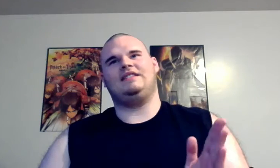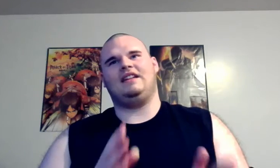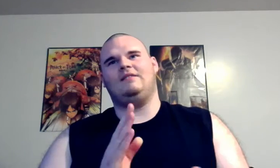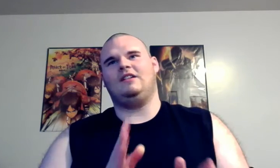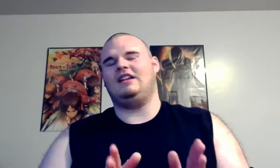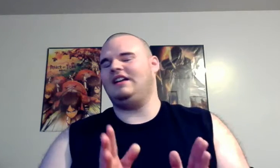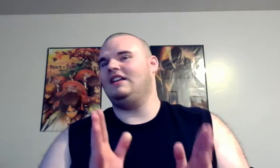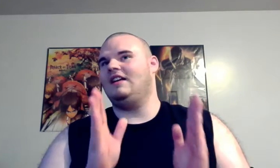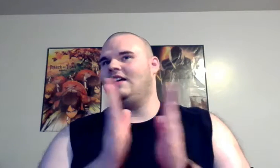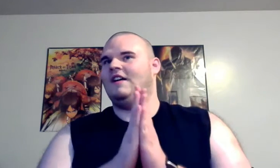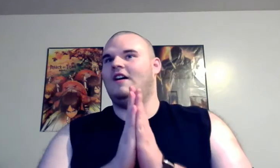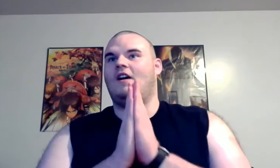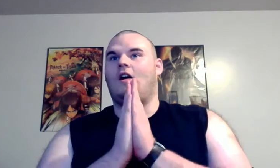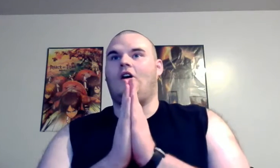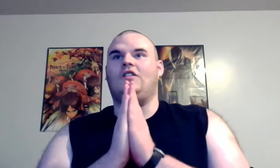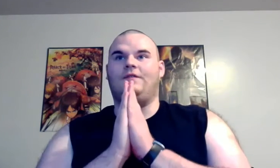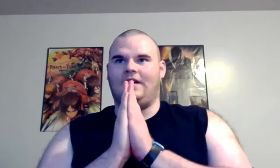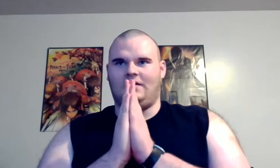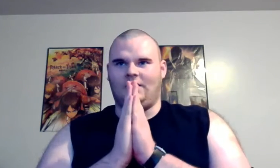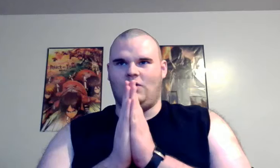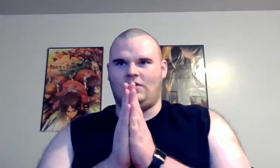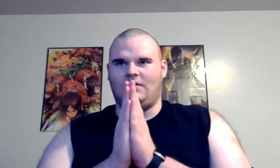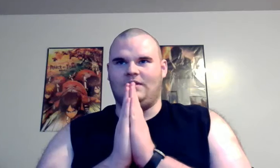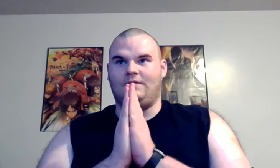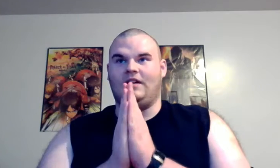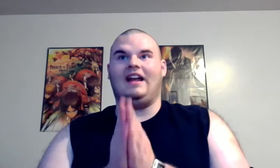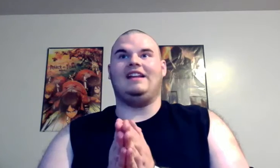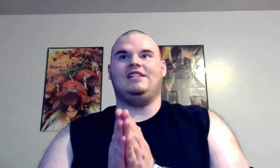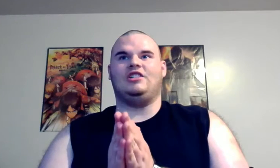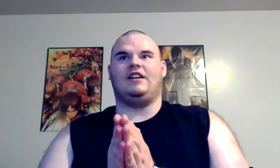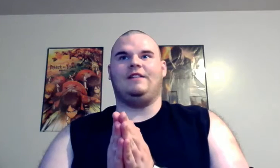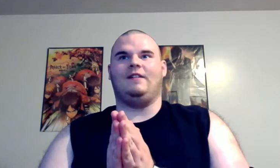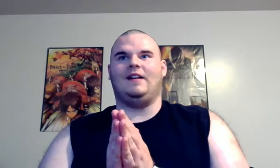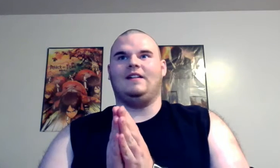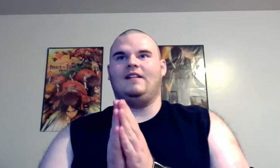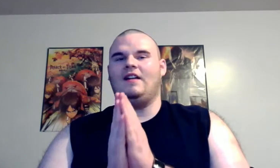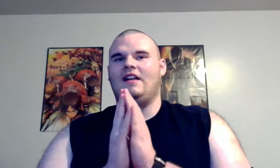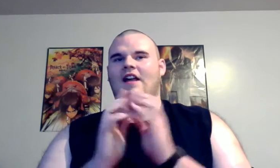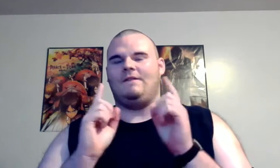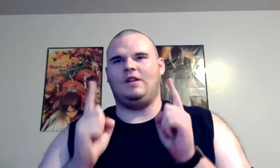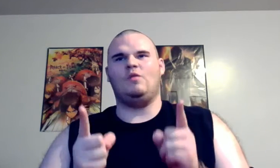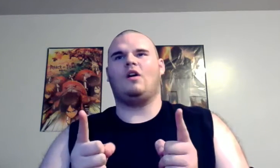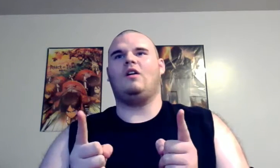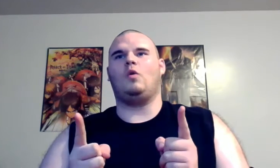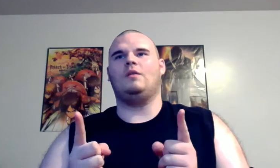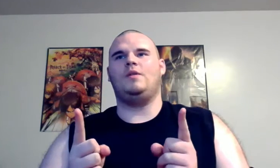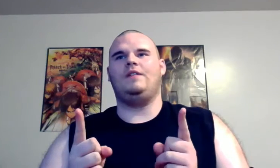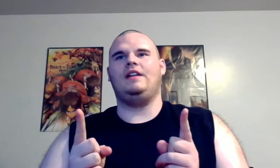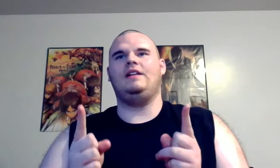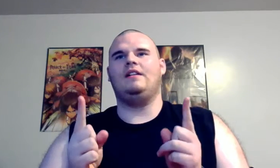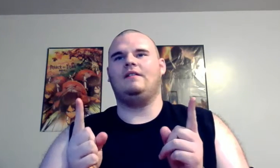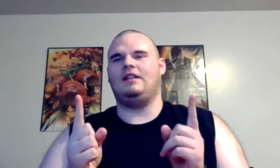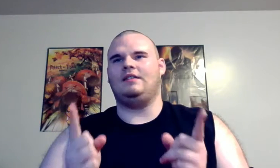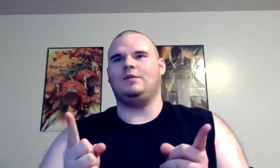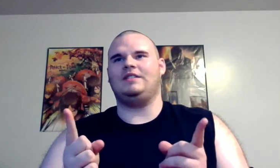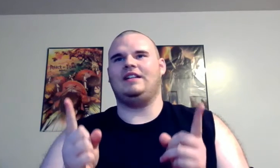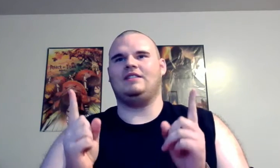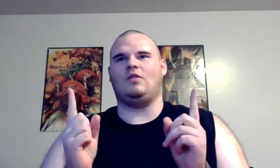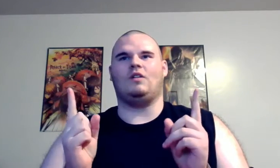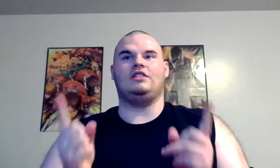and whatnot all very welcomed for any Chucky fan if you are a horror movie enthusiast or a